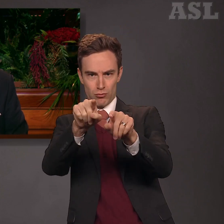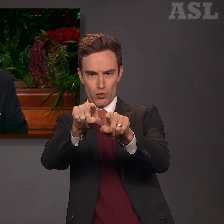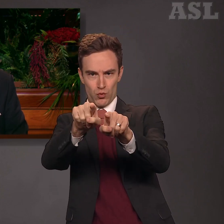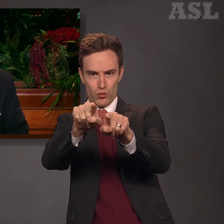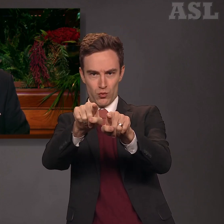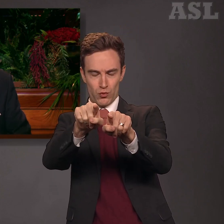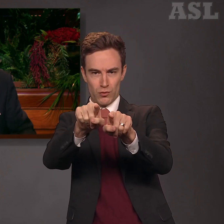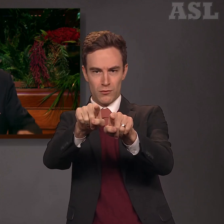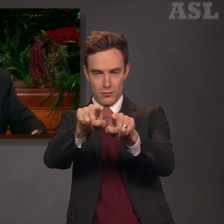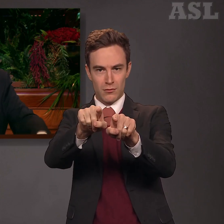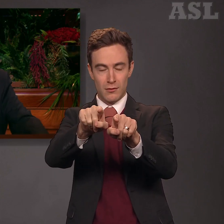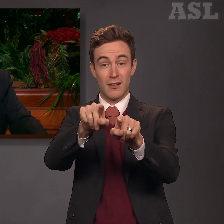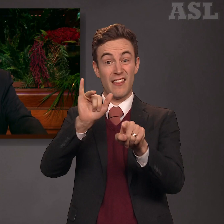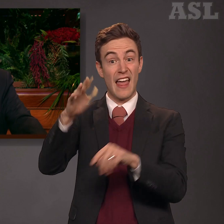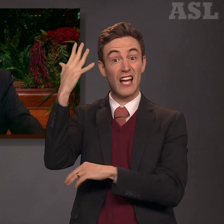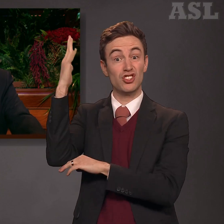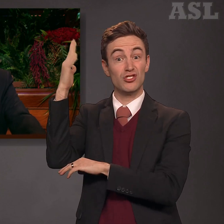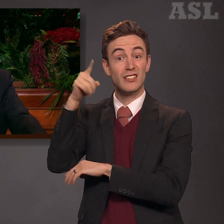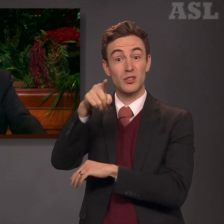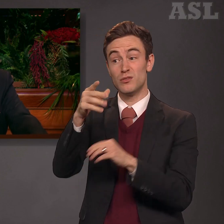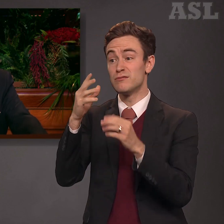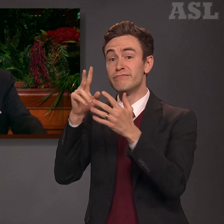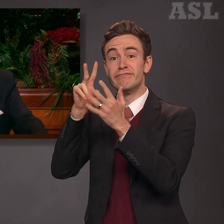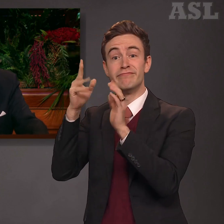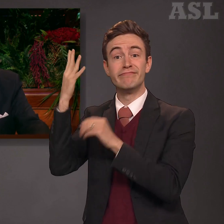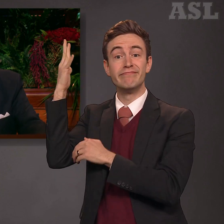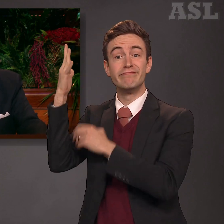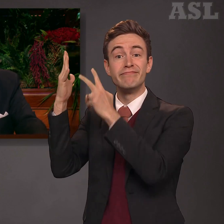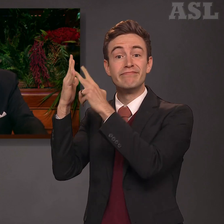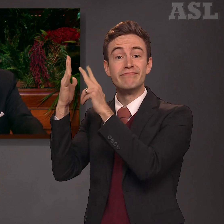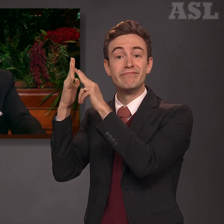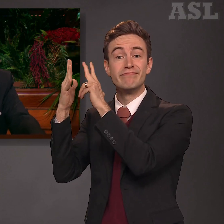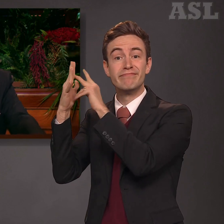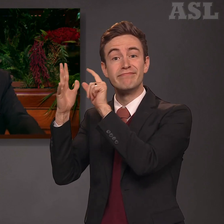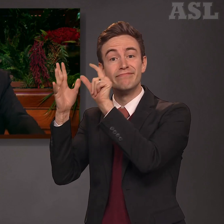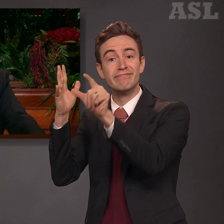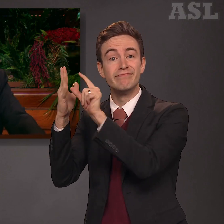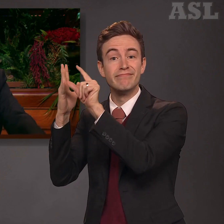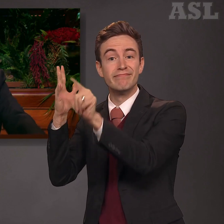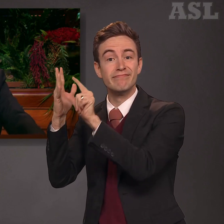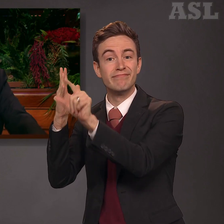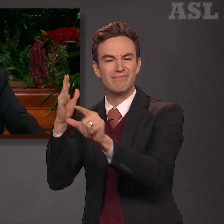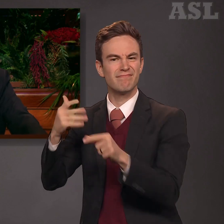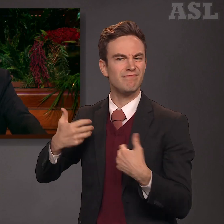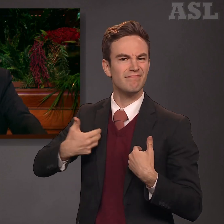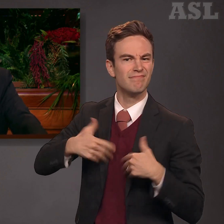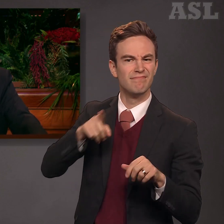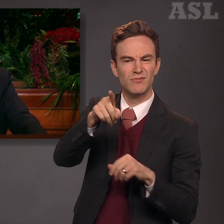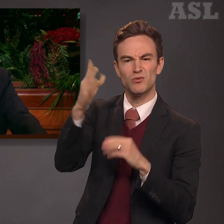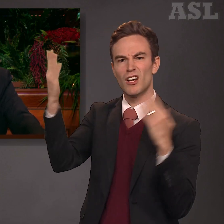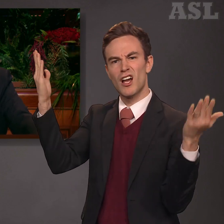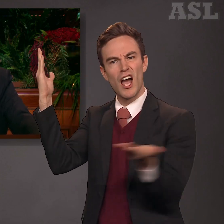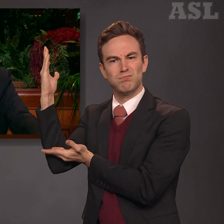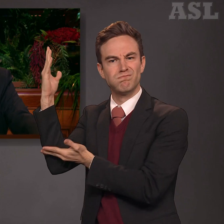That tree you were pruning, I don't want to cut off a branch here and a branch there. I want the whole thing down.